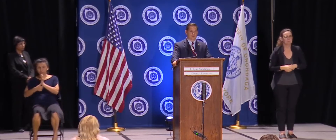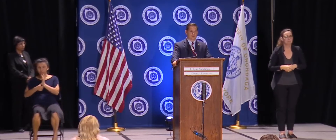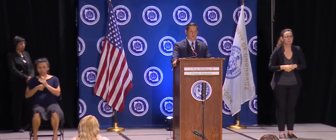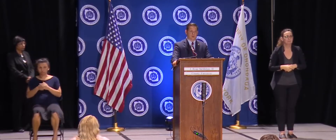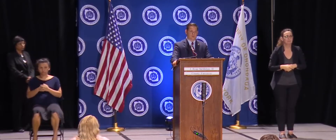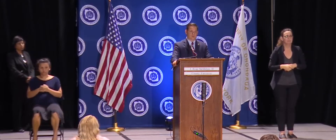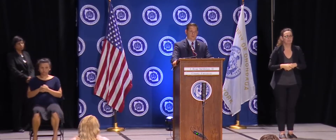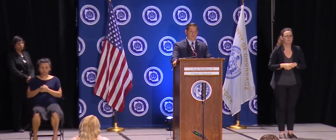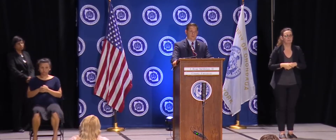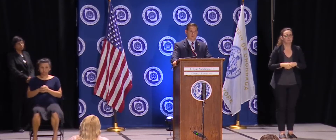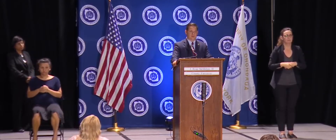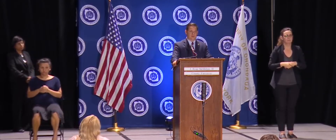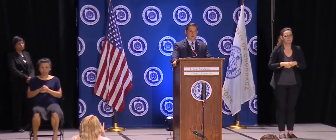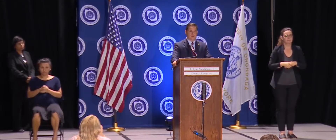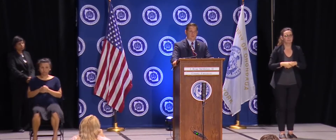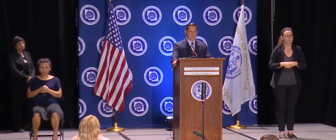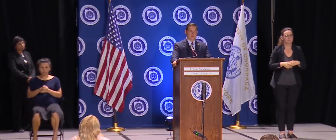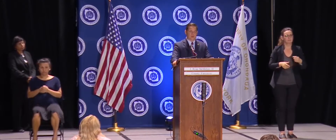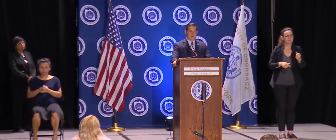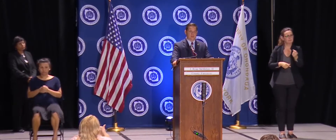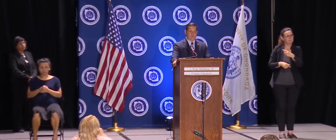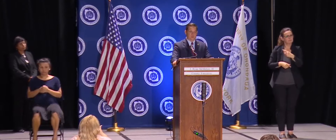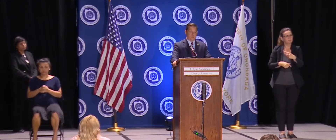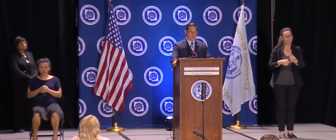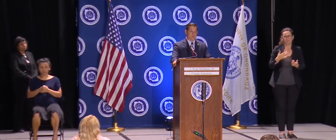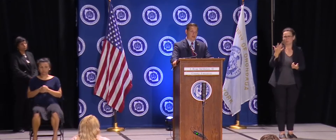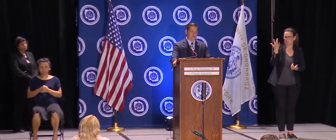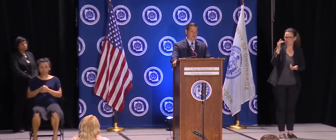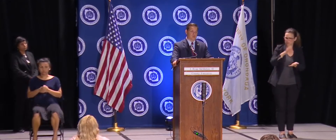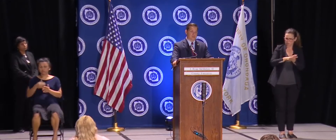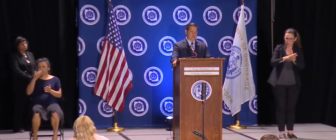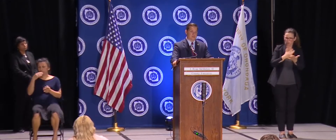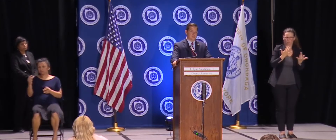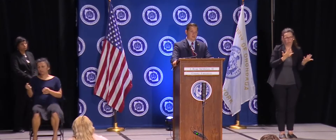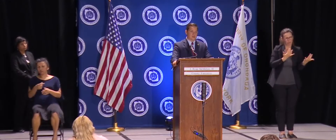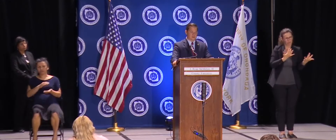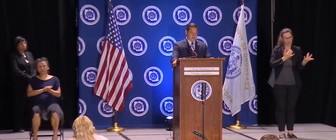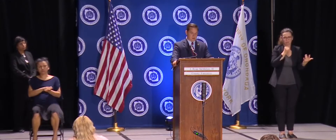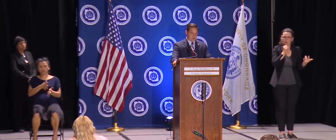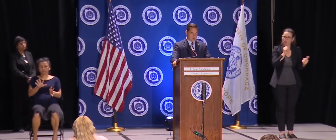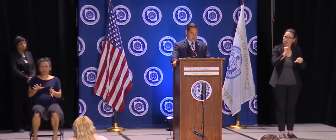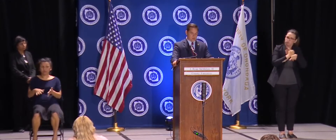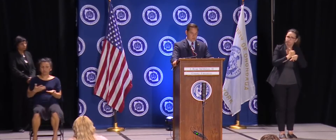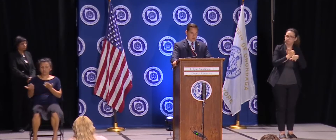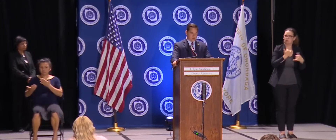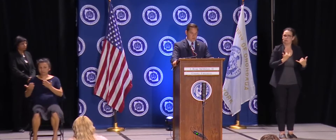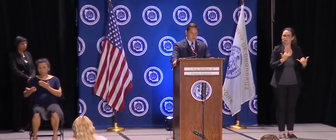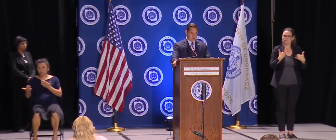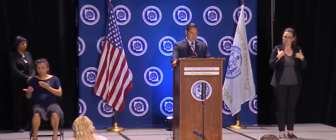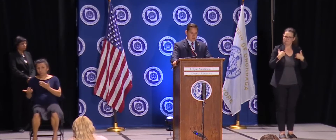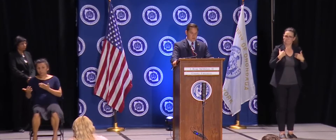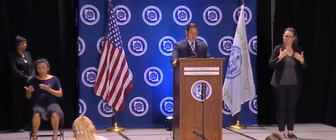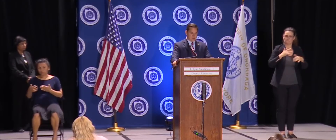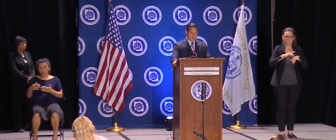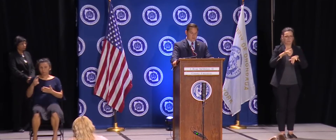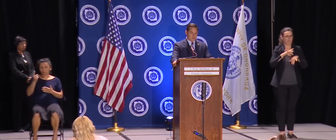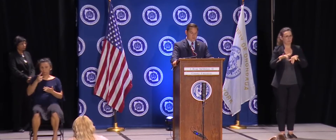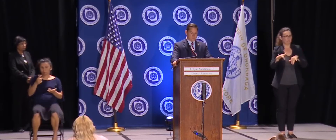started this week, so the, from that standpoint, we did back-to-school testing. Now we're talking about the